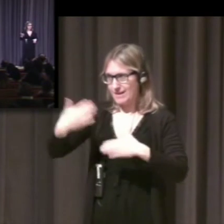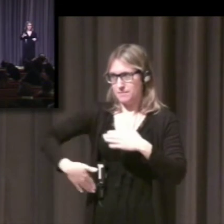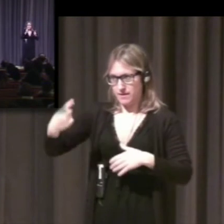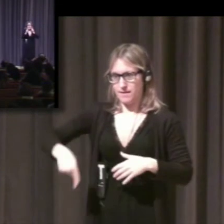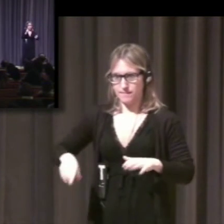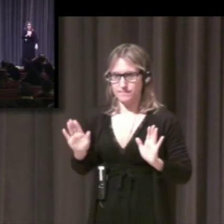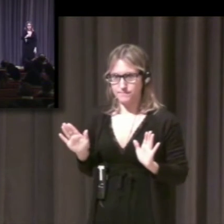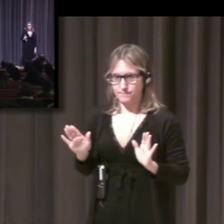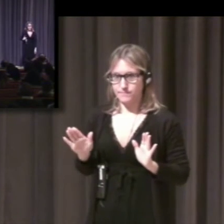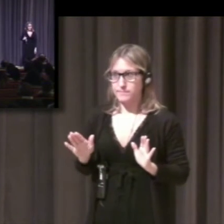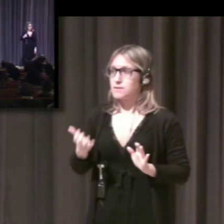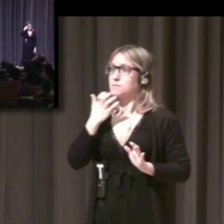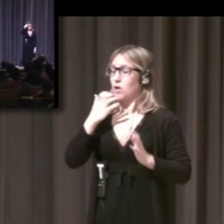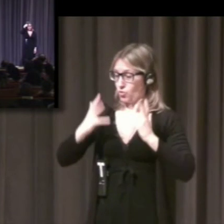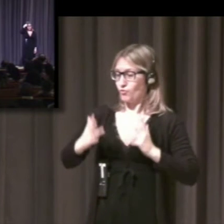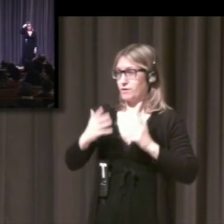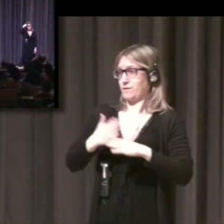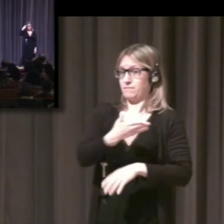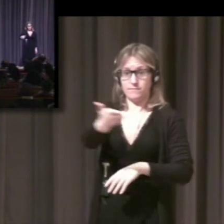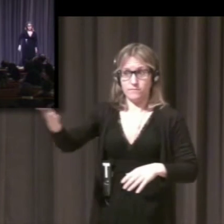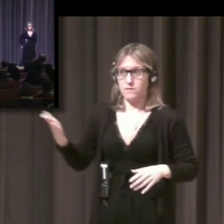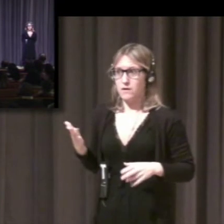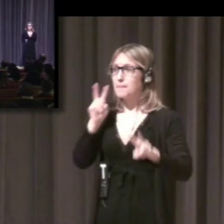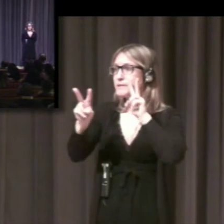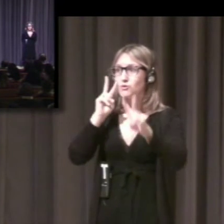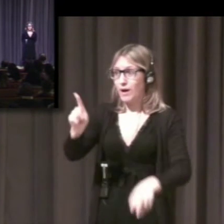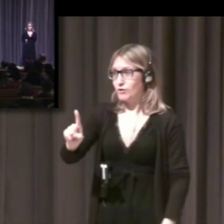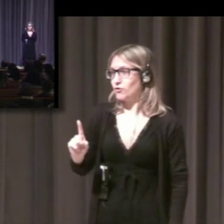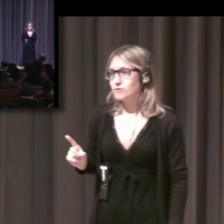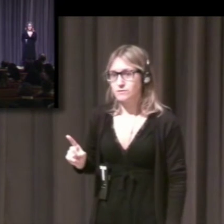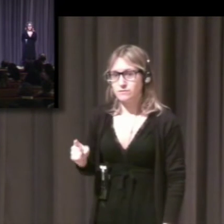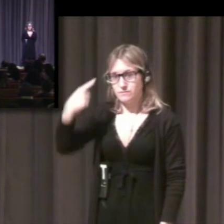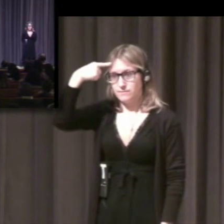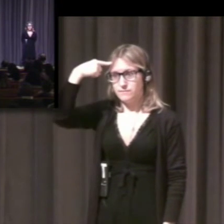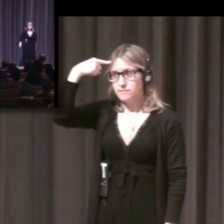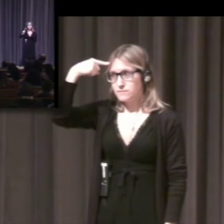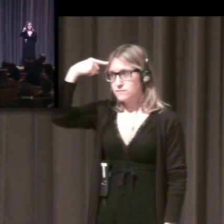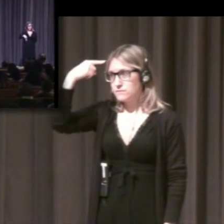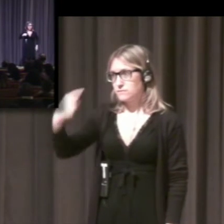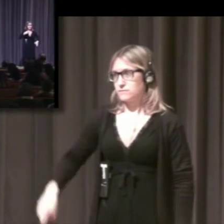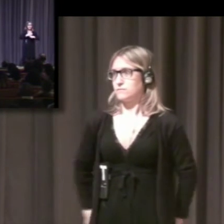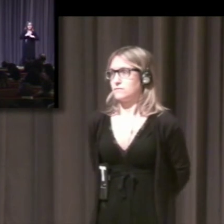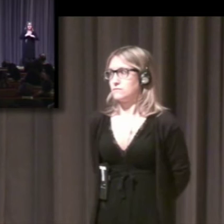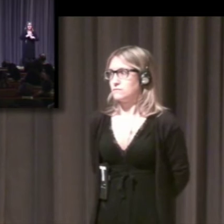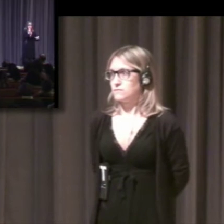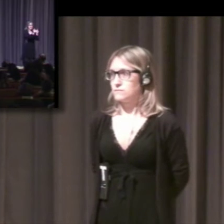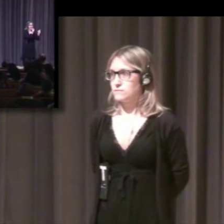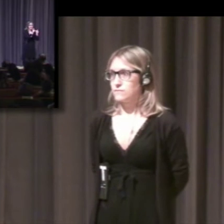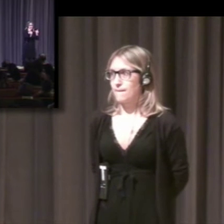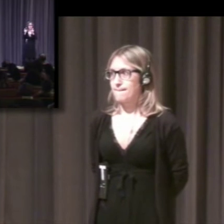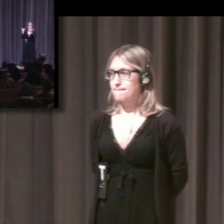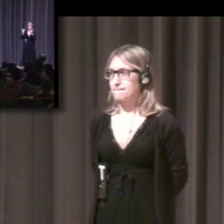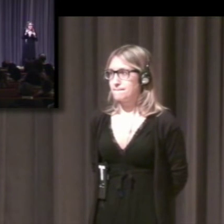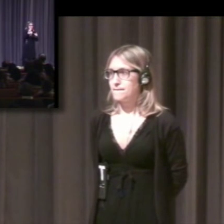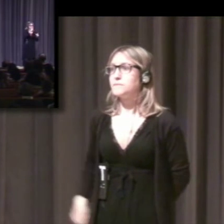abstract words. We have a word that goes with a